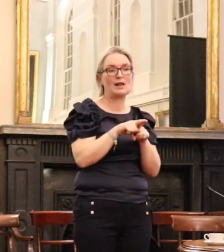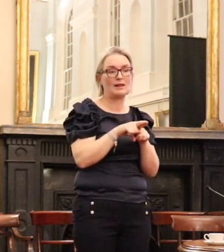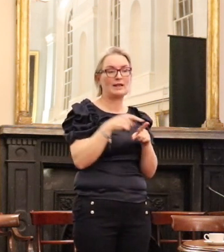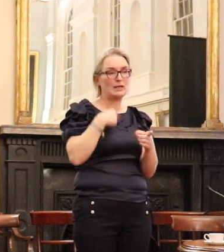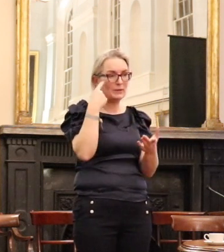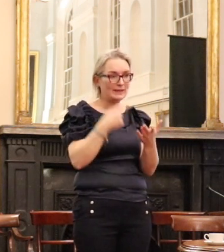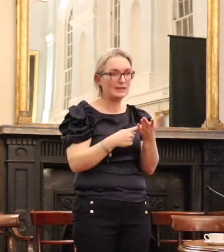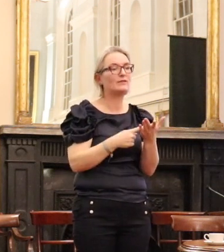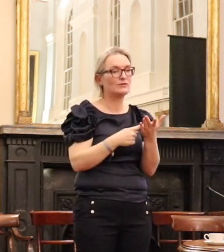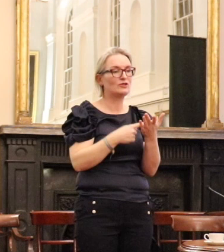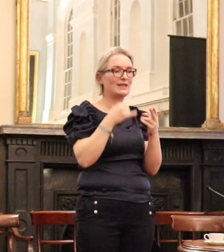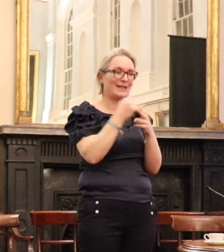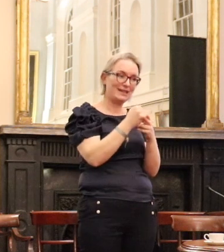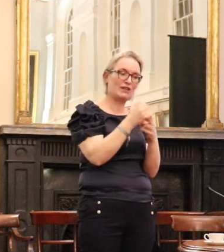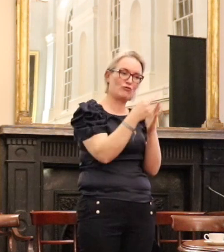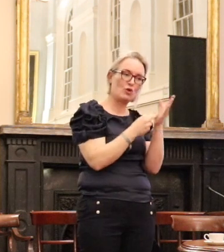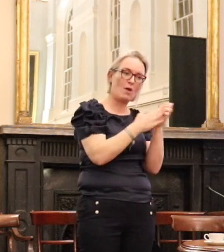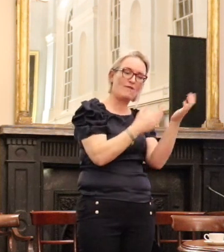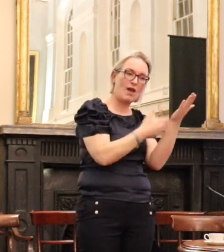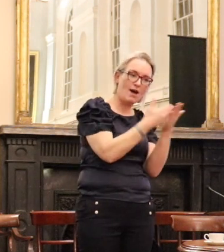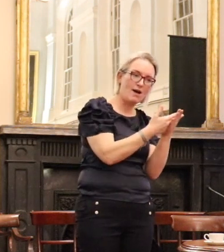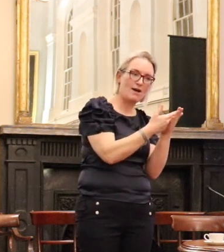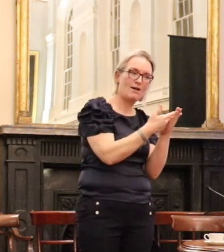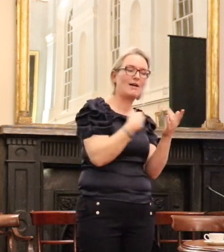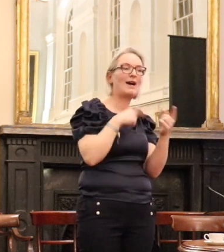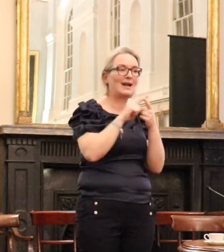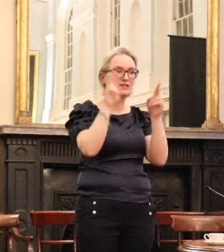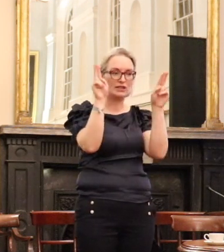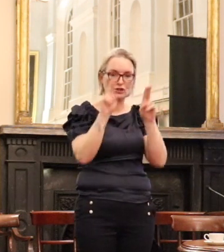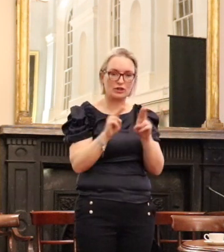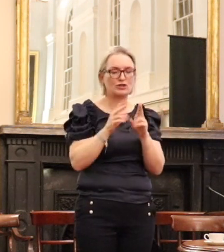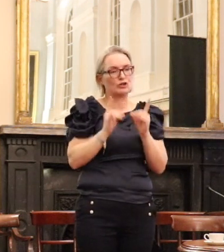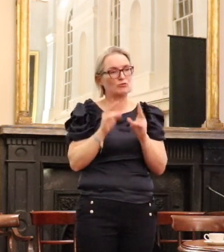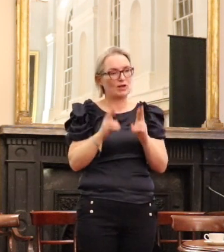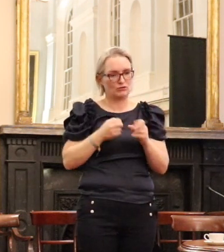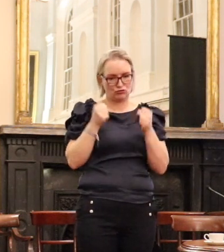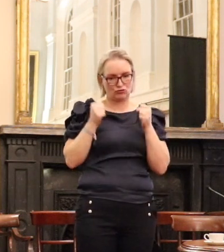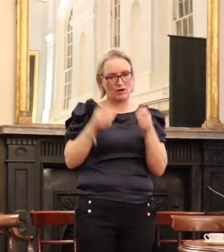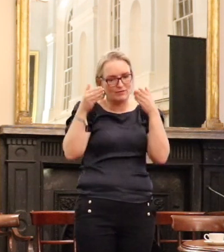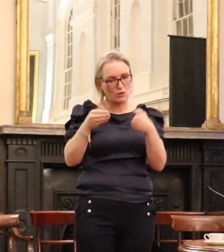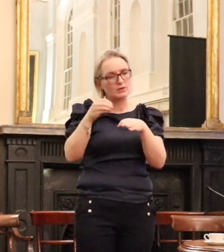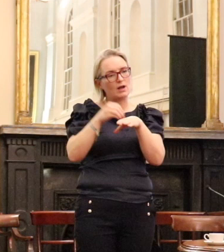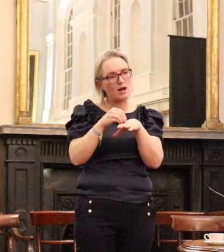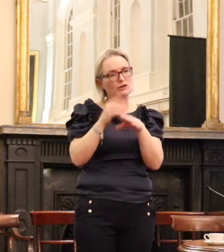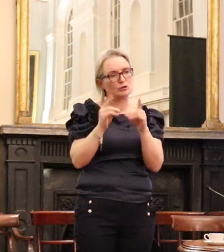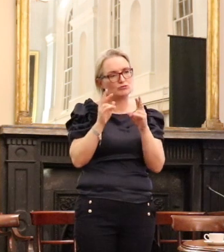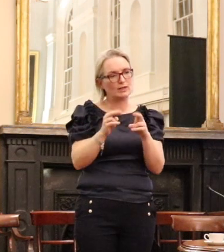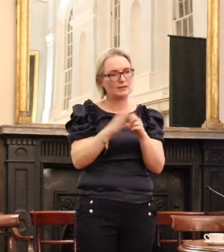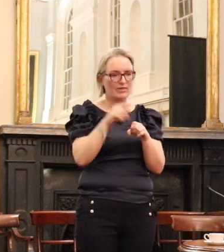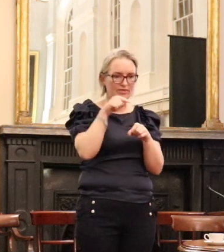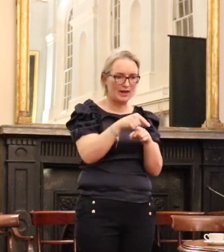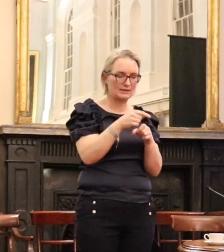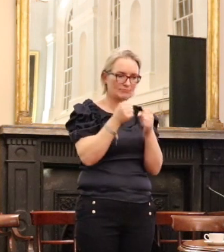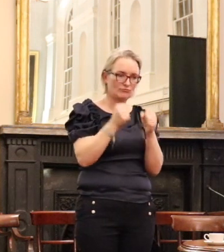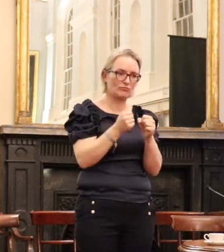law and retained the belief particularly in the rule of international human rights law that yet that has continued to this day.